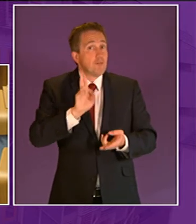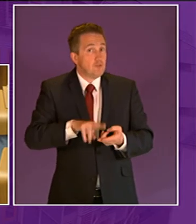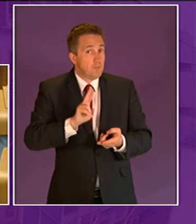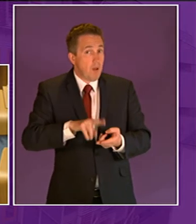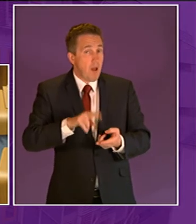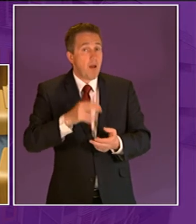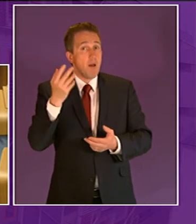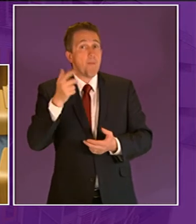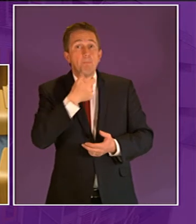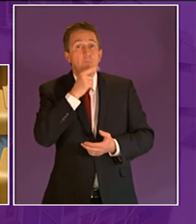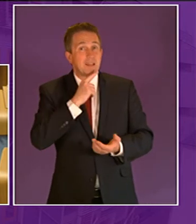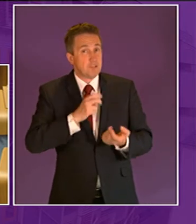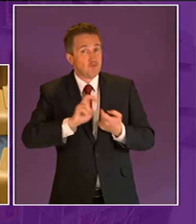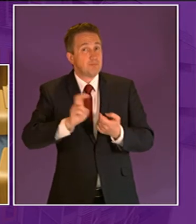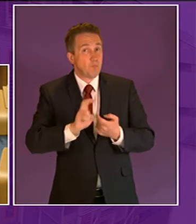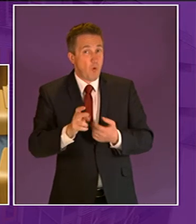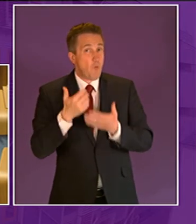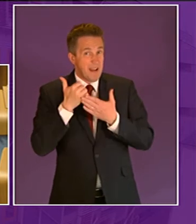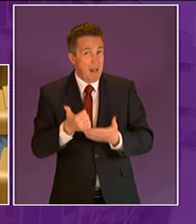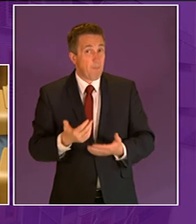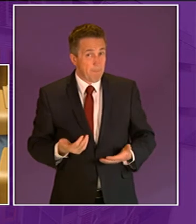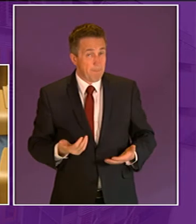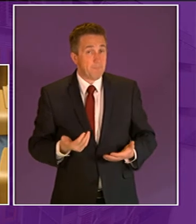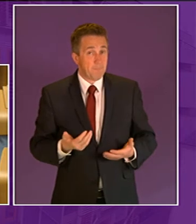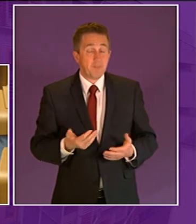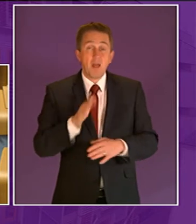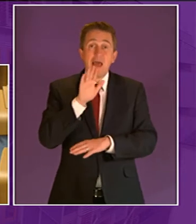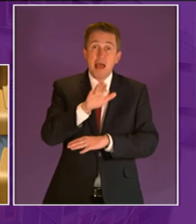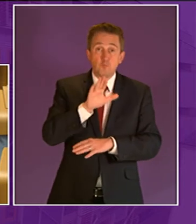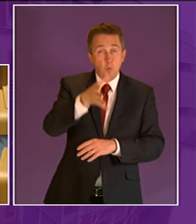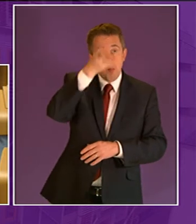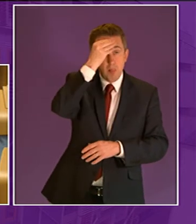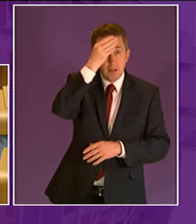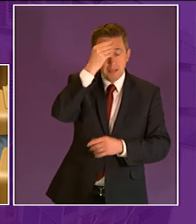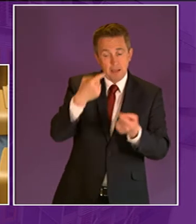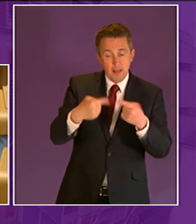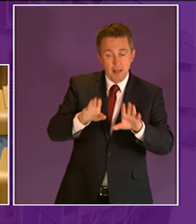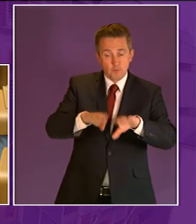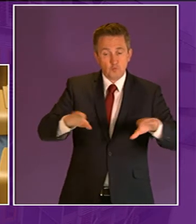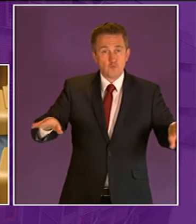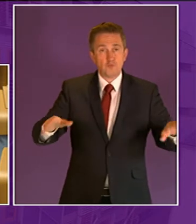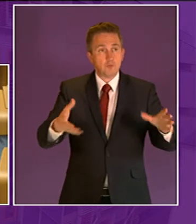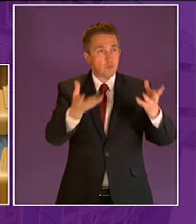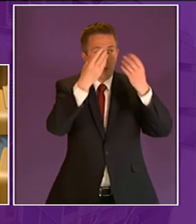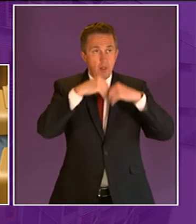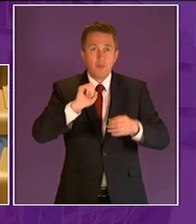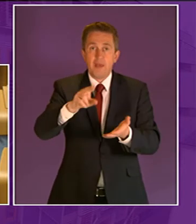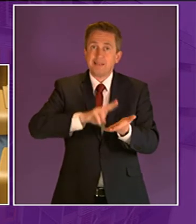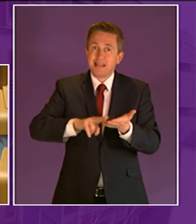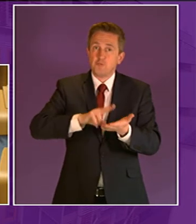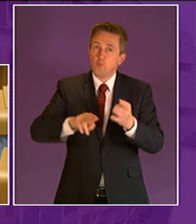public transport to get them there but through outdoor learning children gain a better understanding of the natural environment we live in and the importance of protecting